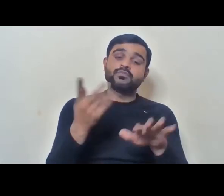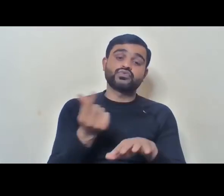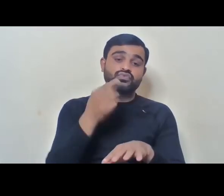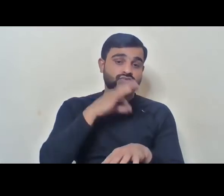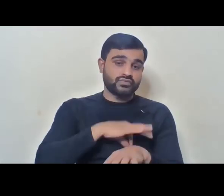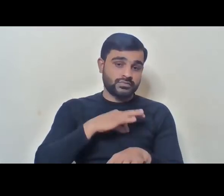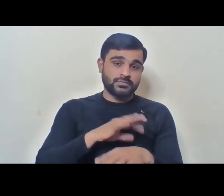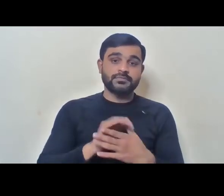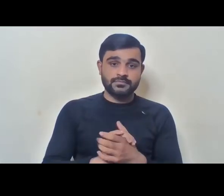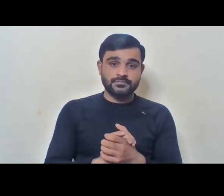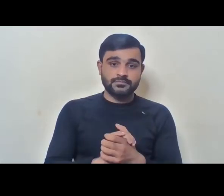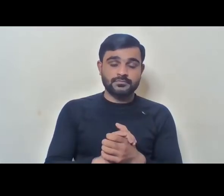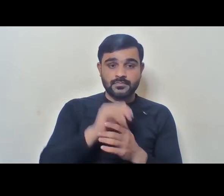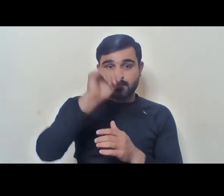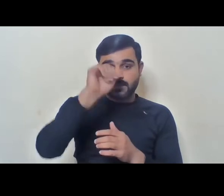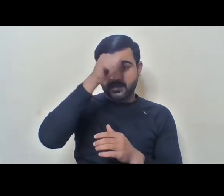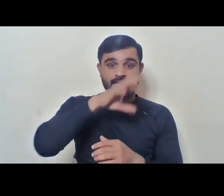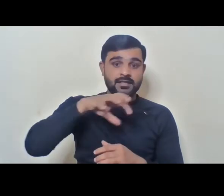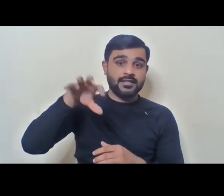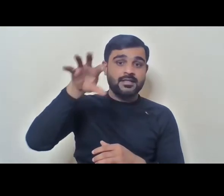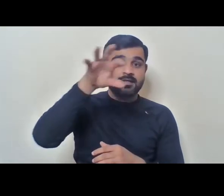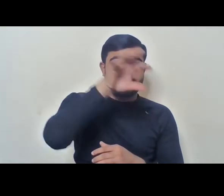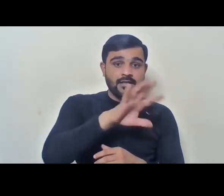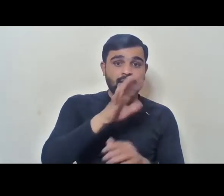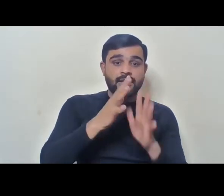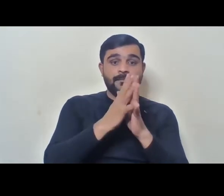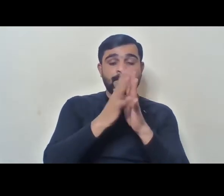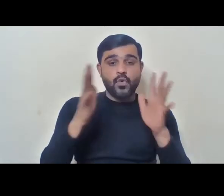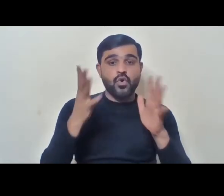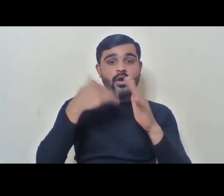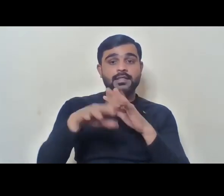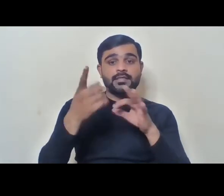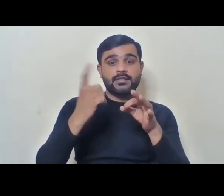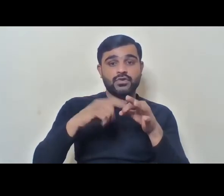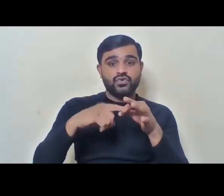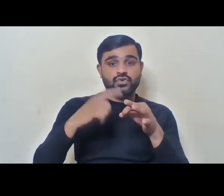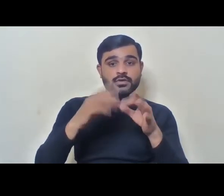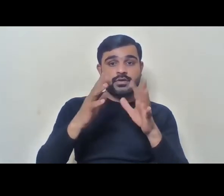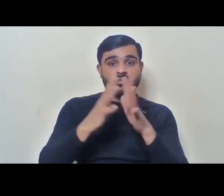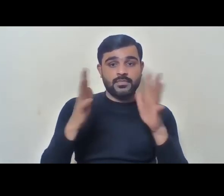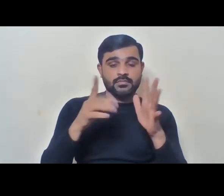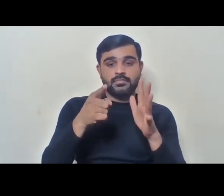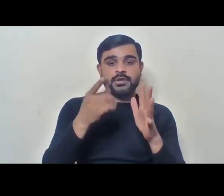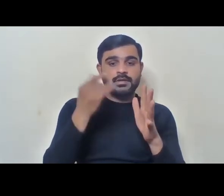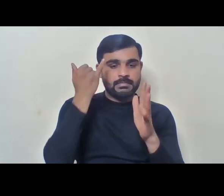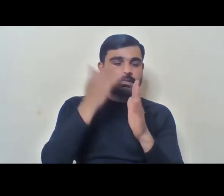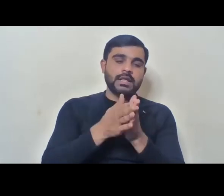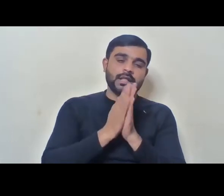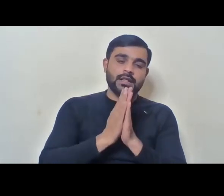Harun Ji. I will be able connect with my request